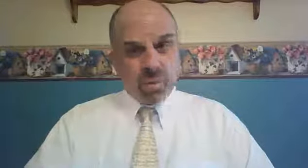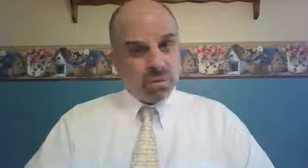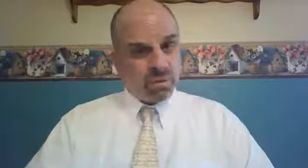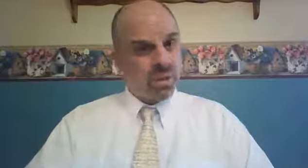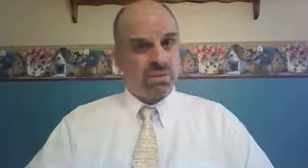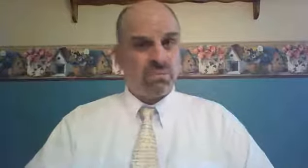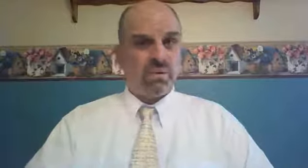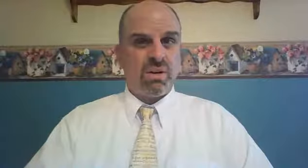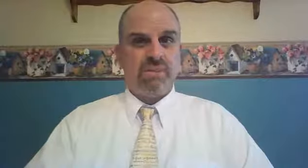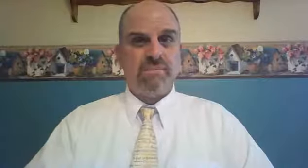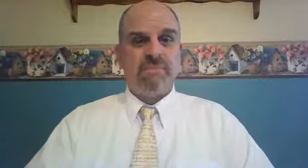powerful testimony.